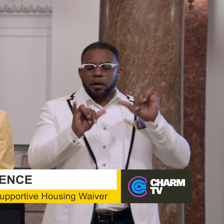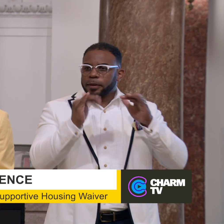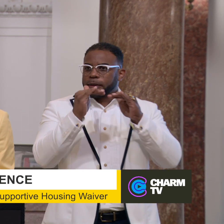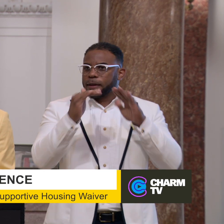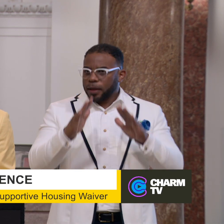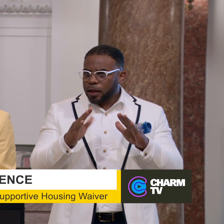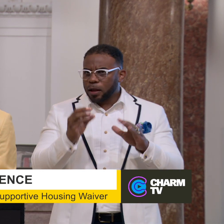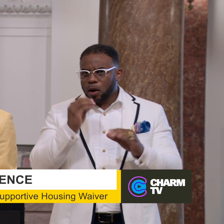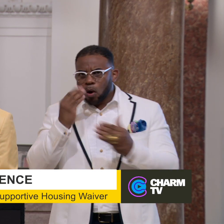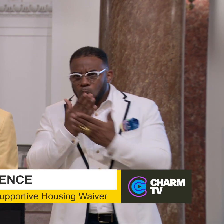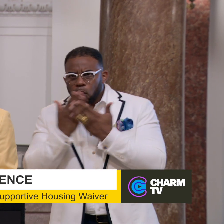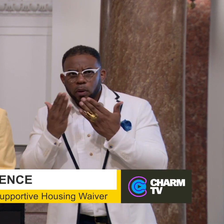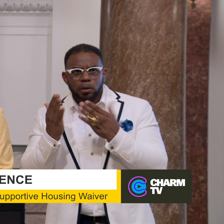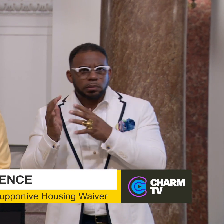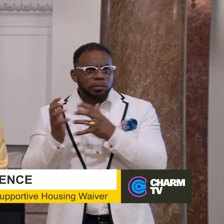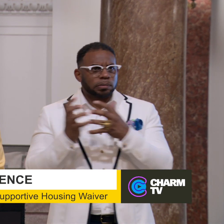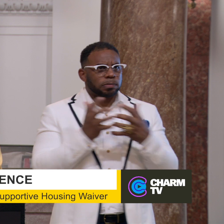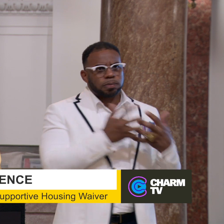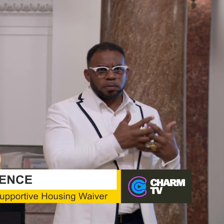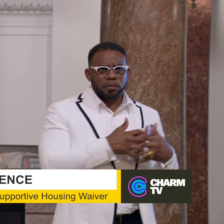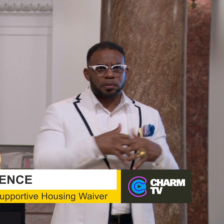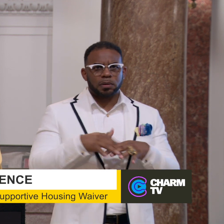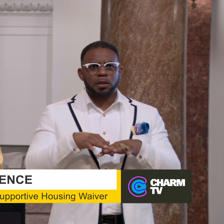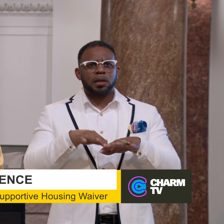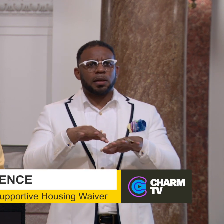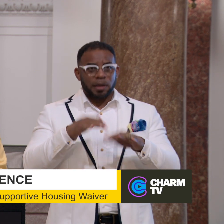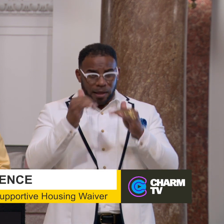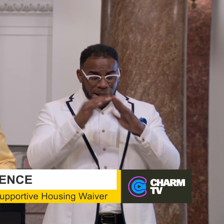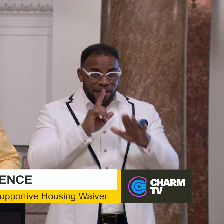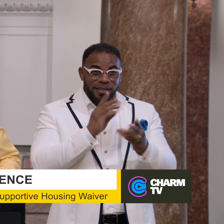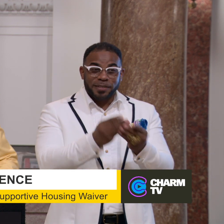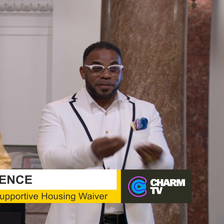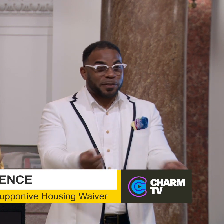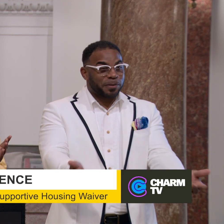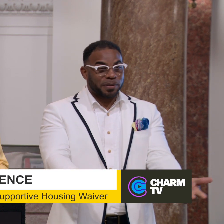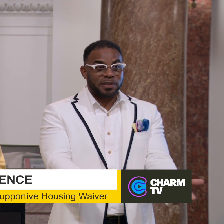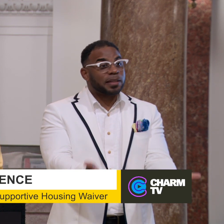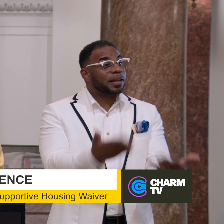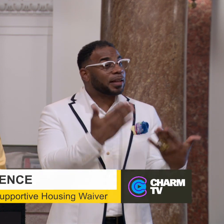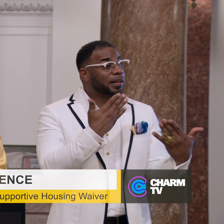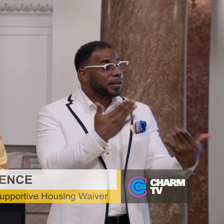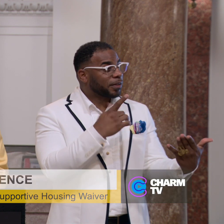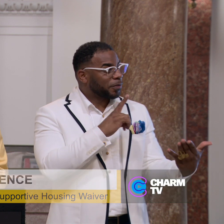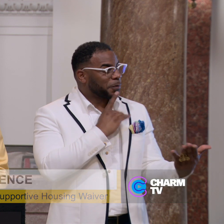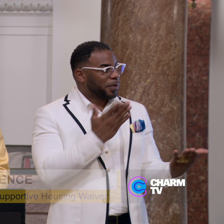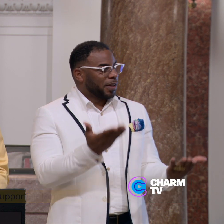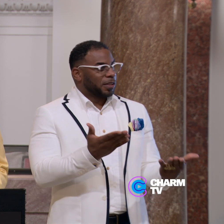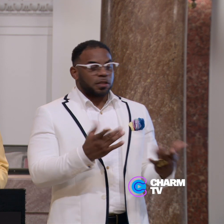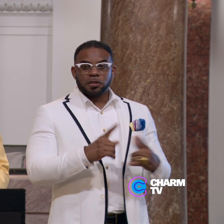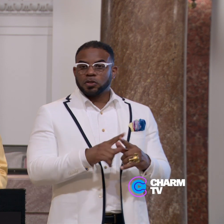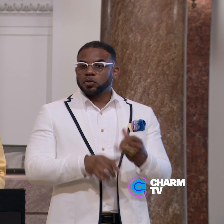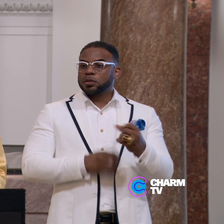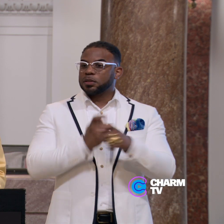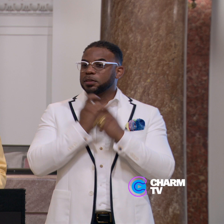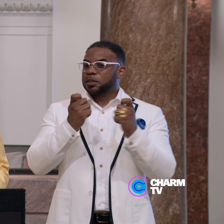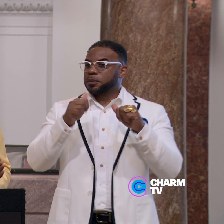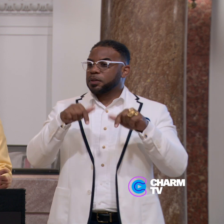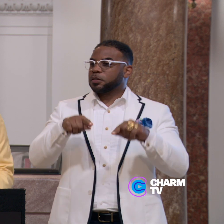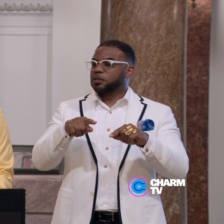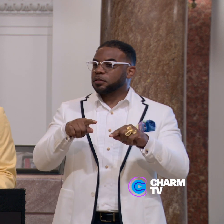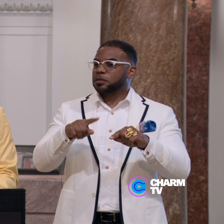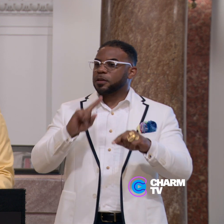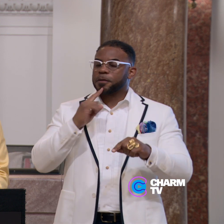housing and homelessness go together and housing is the solution. And thank you all for being here to celebrate this